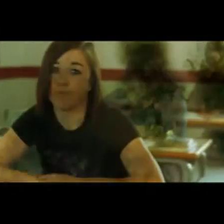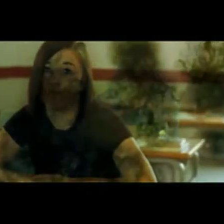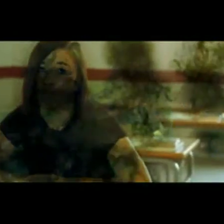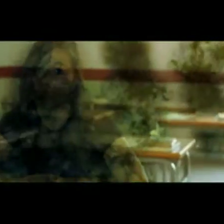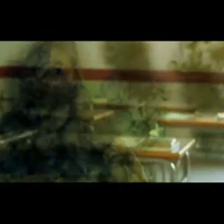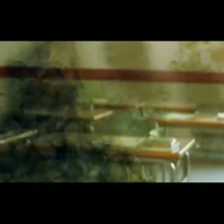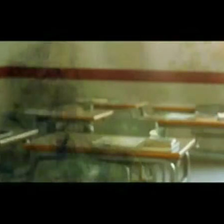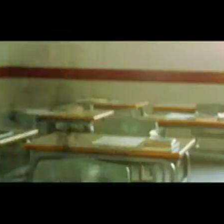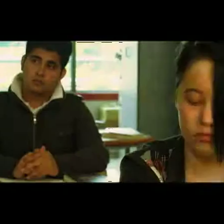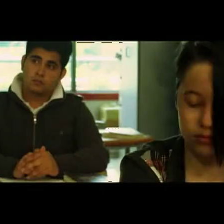thieves.